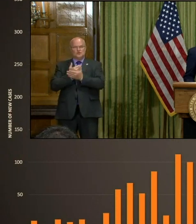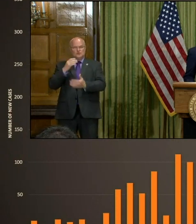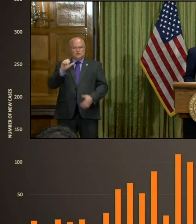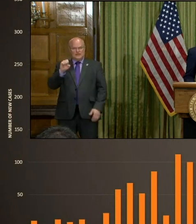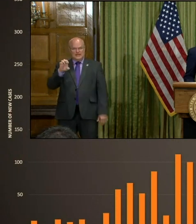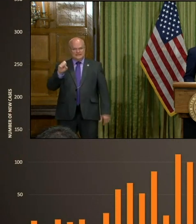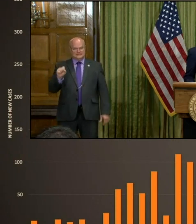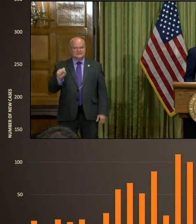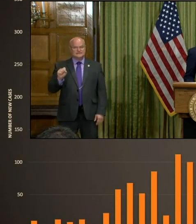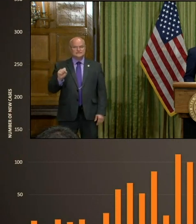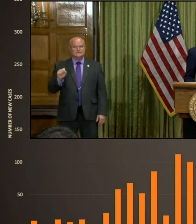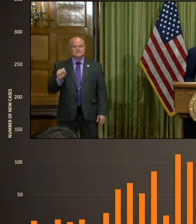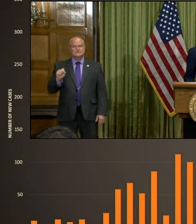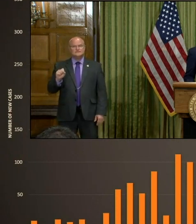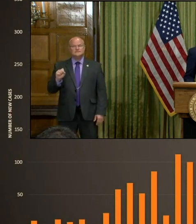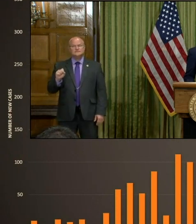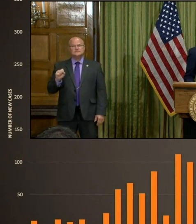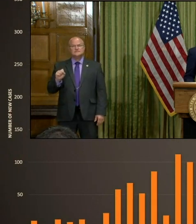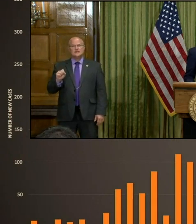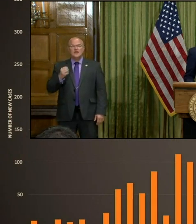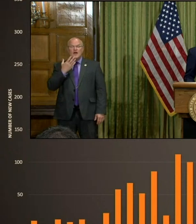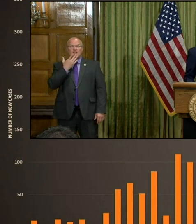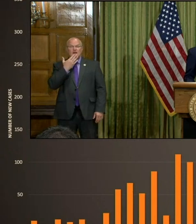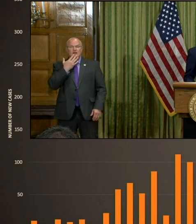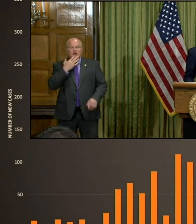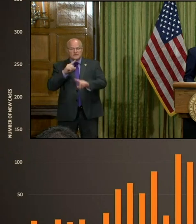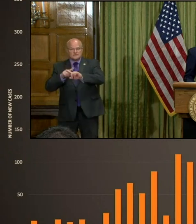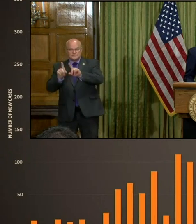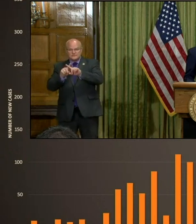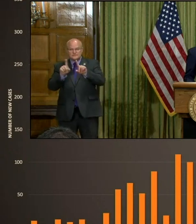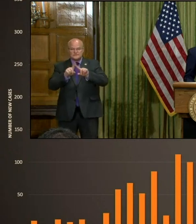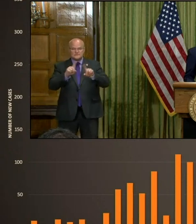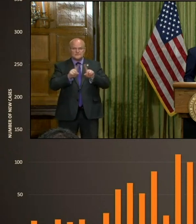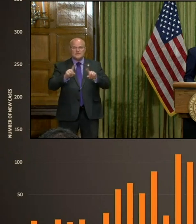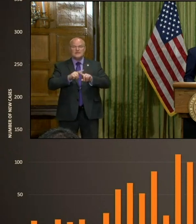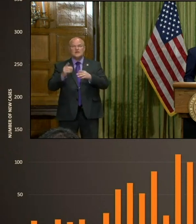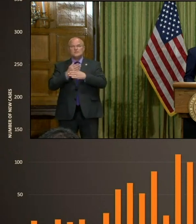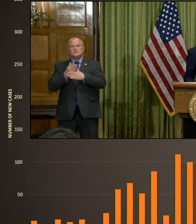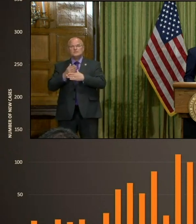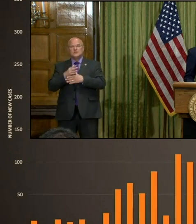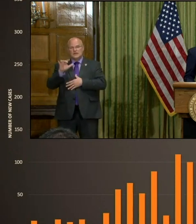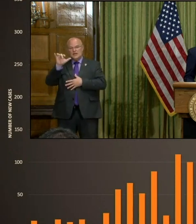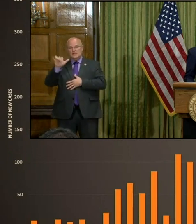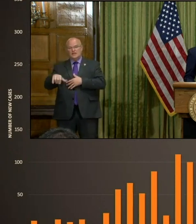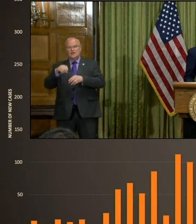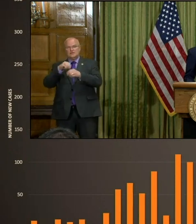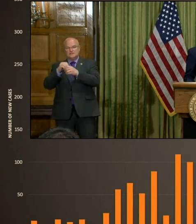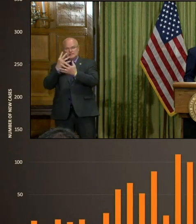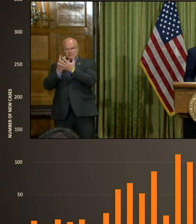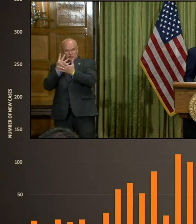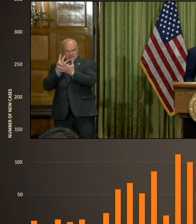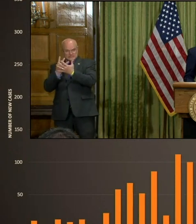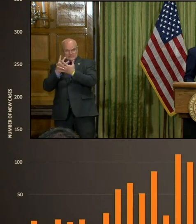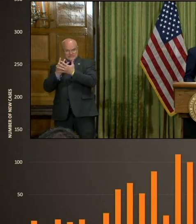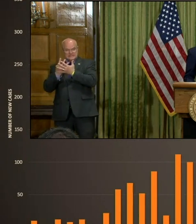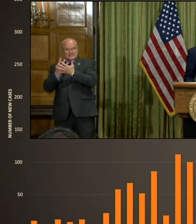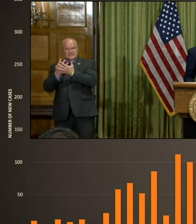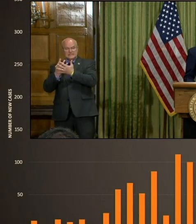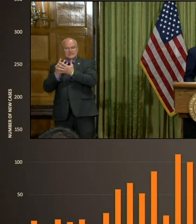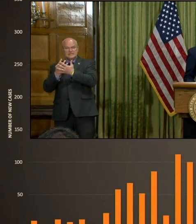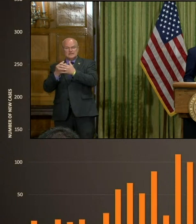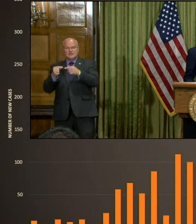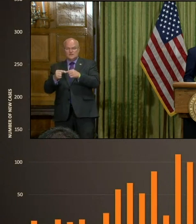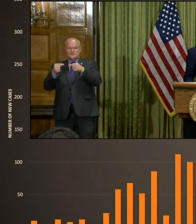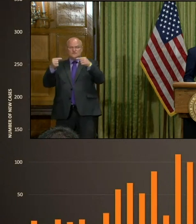cases. The color differentiation is the difference between those in Cummins or in the prison units